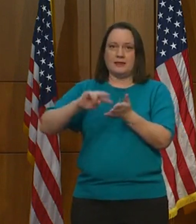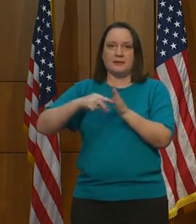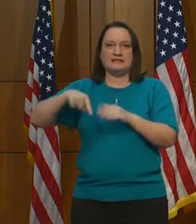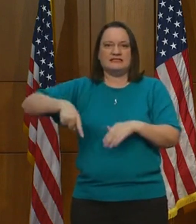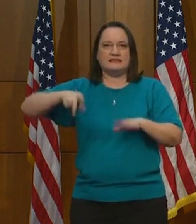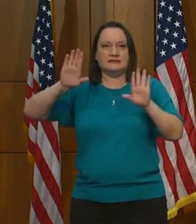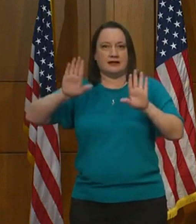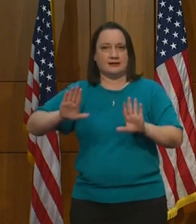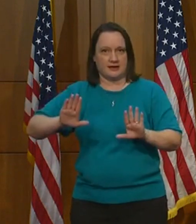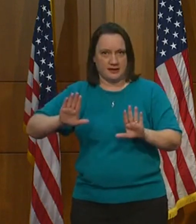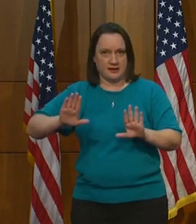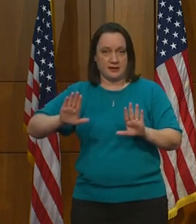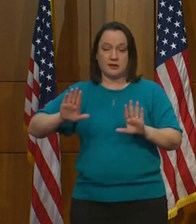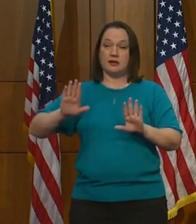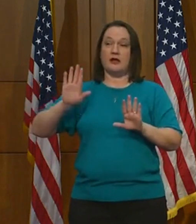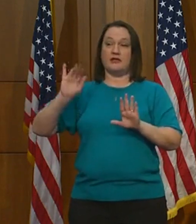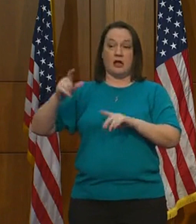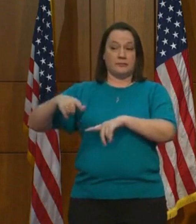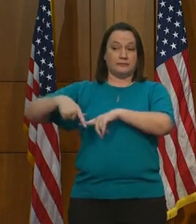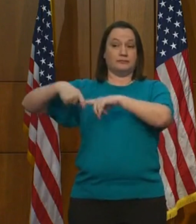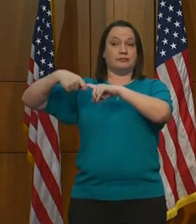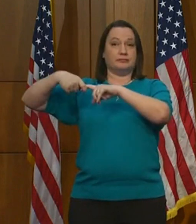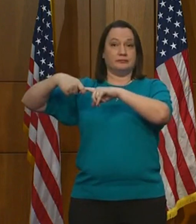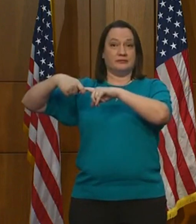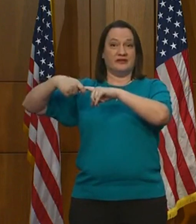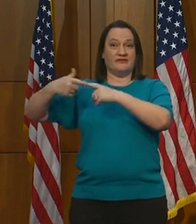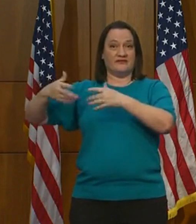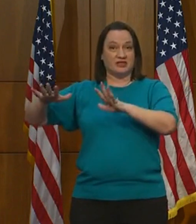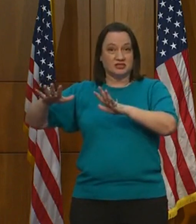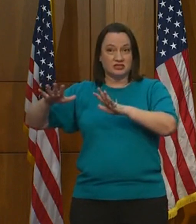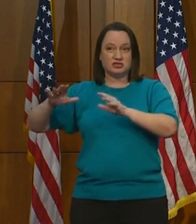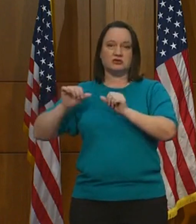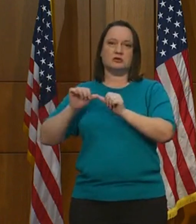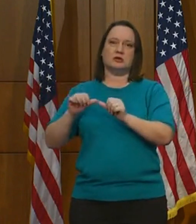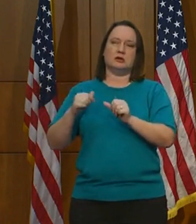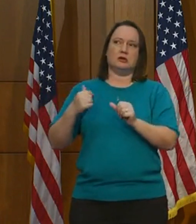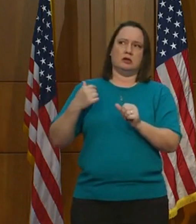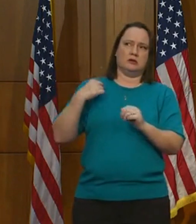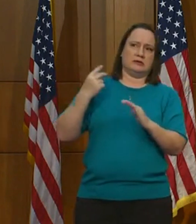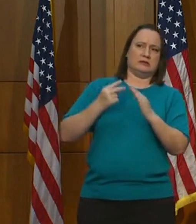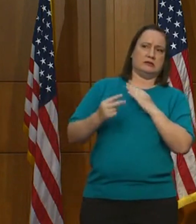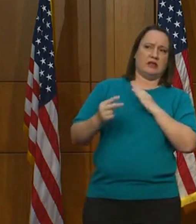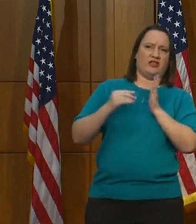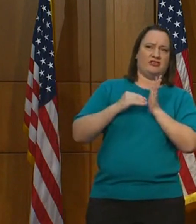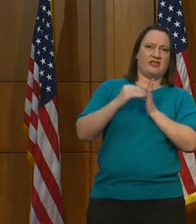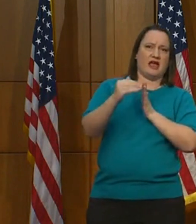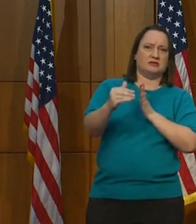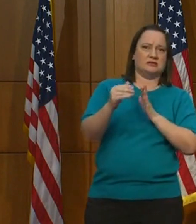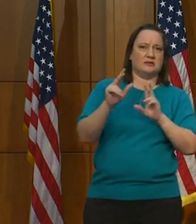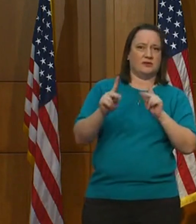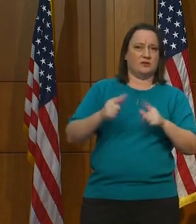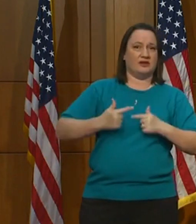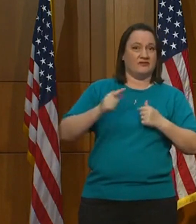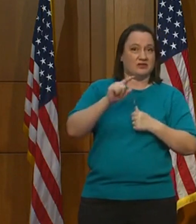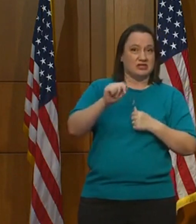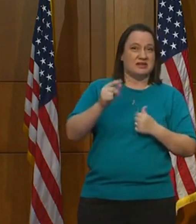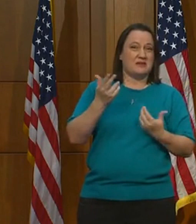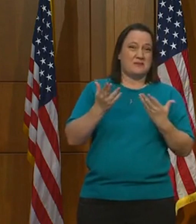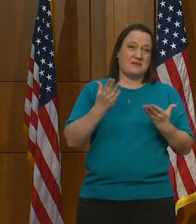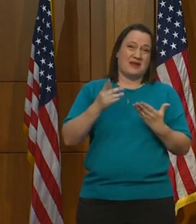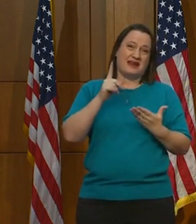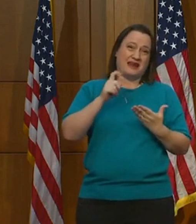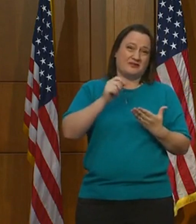the moratorium is lifted, it is expected that thousands of Virginians will face eviction, and that's just not